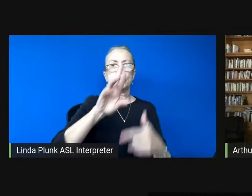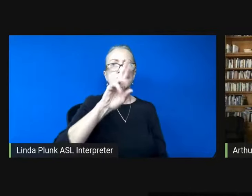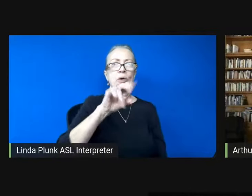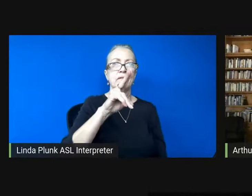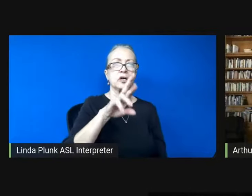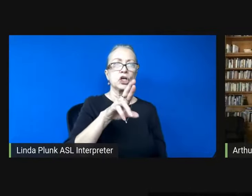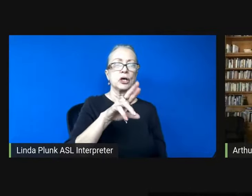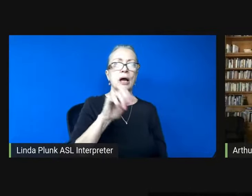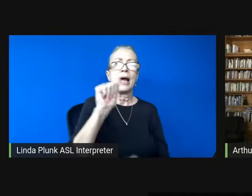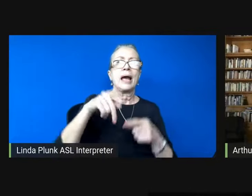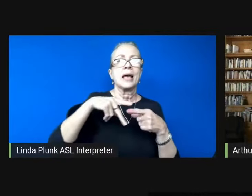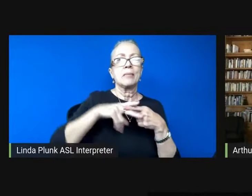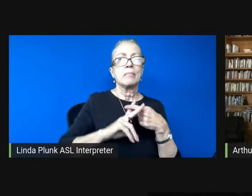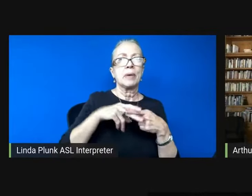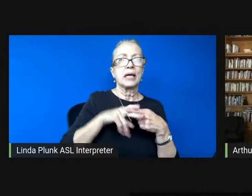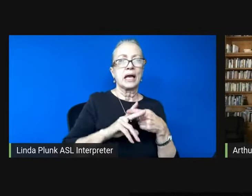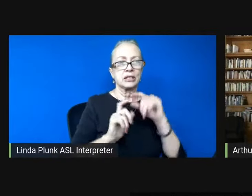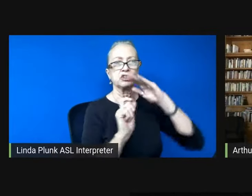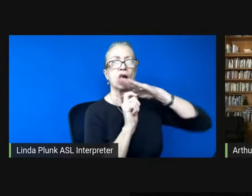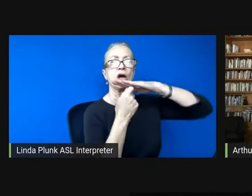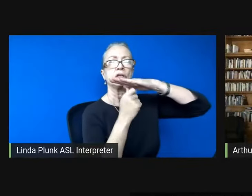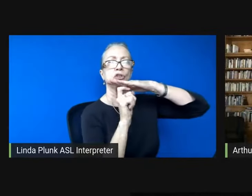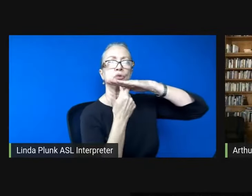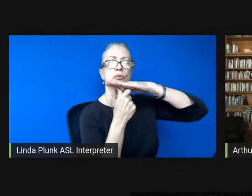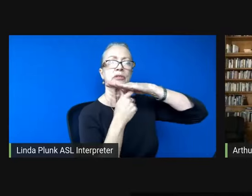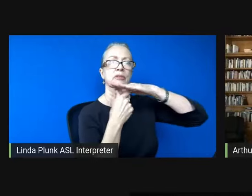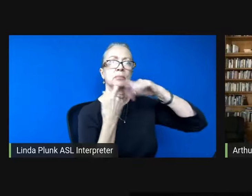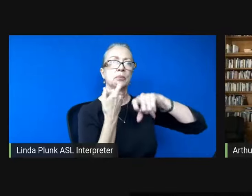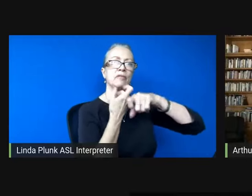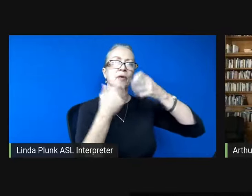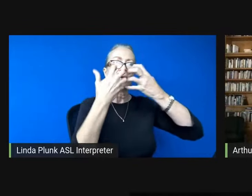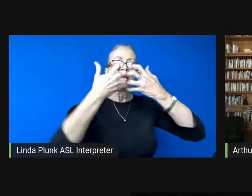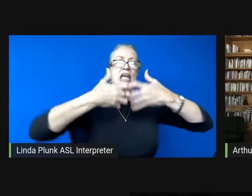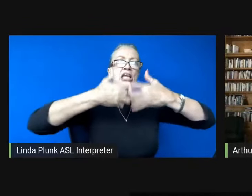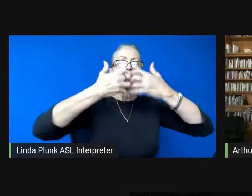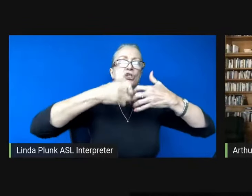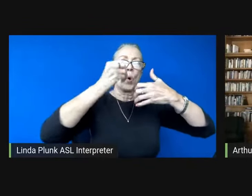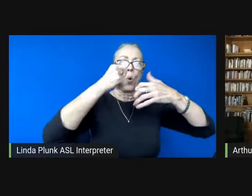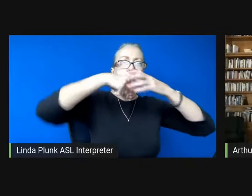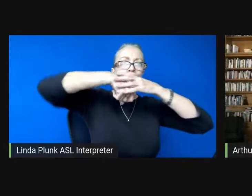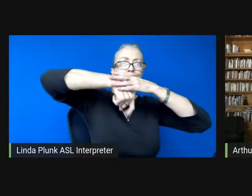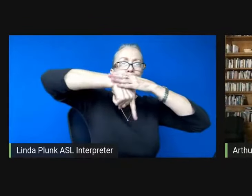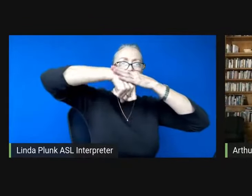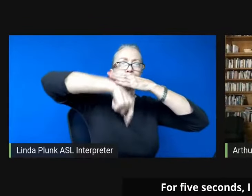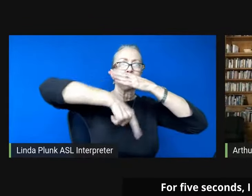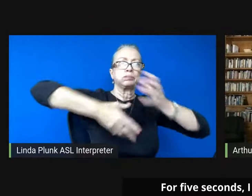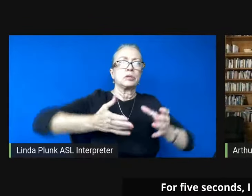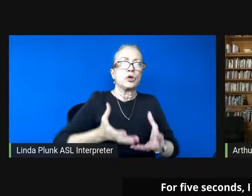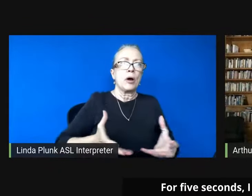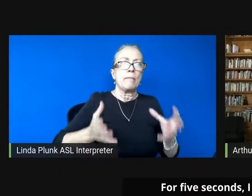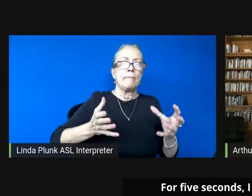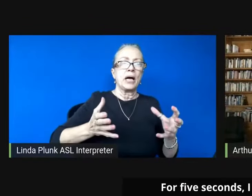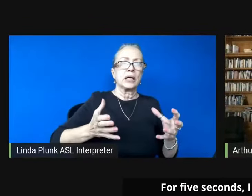untwists a plug and engine oil drains into a bucket for